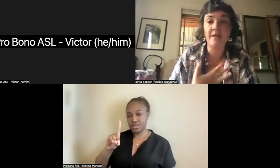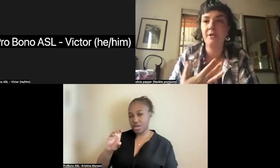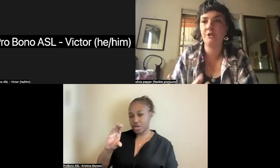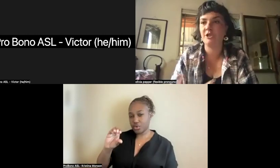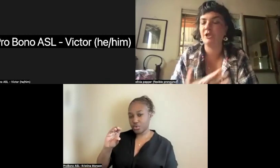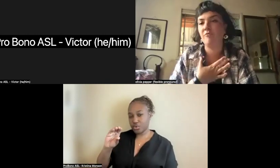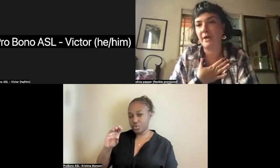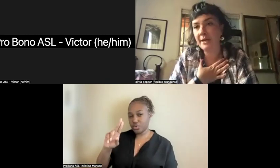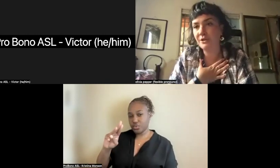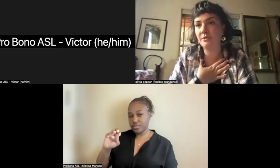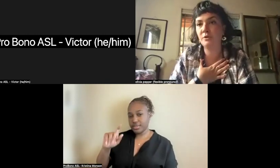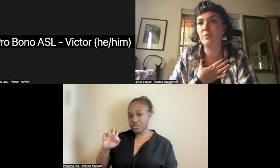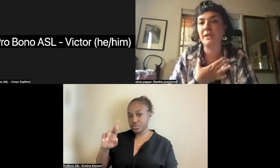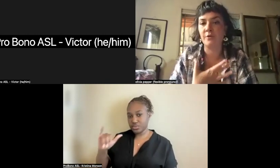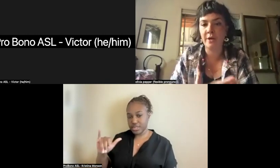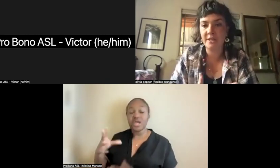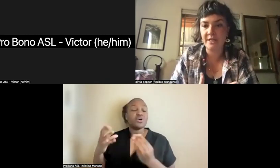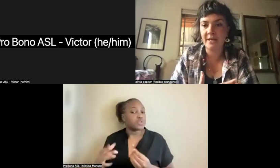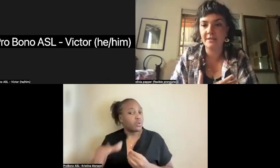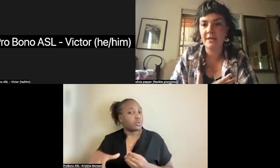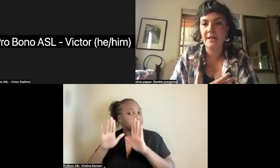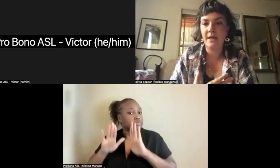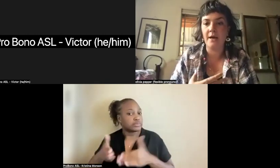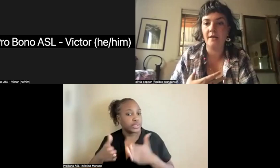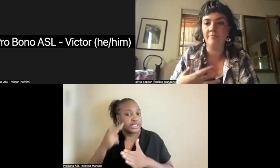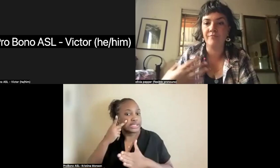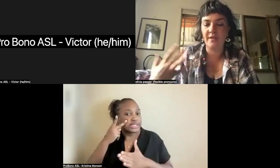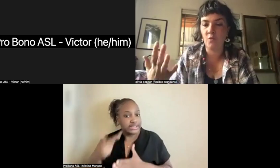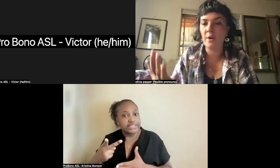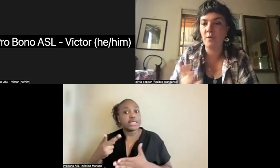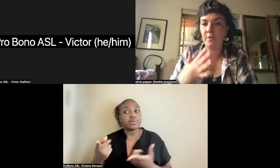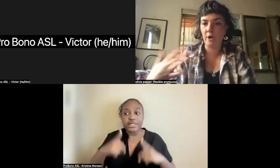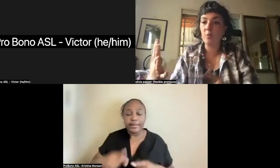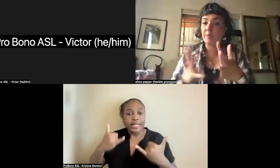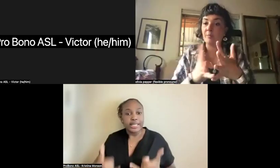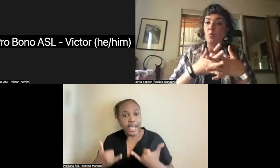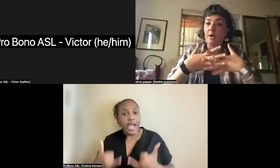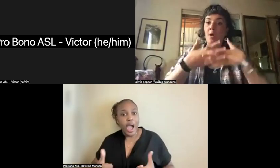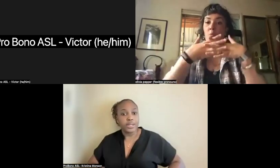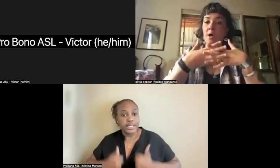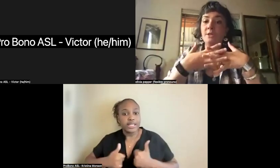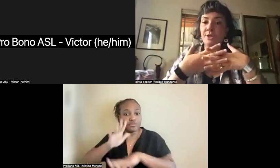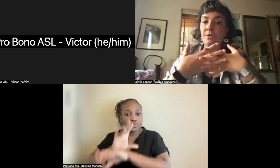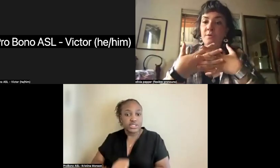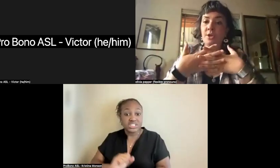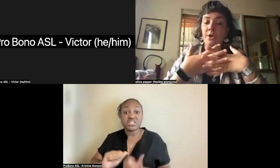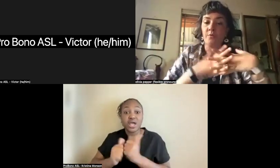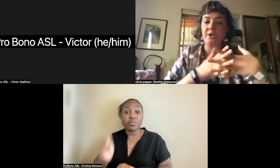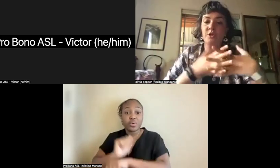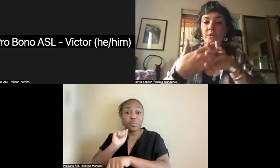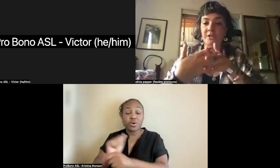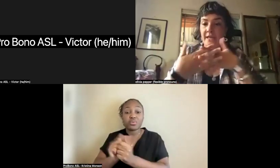the living tradition of what I do, what Leonora did. Um, and the way that we work with people one-on-one to use